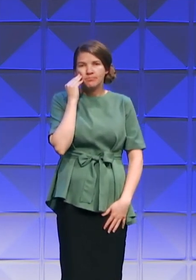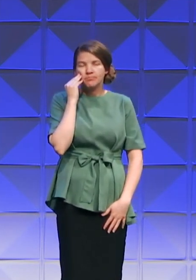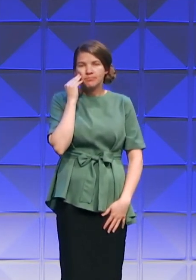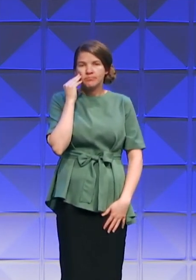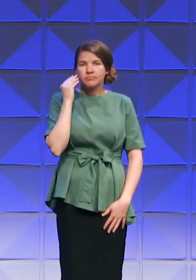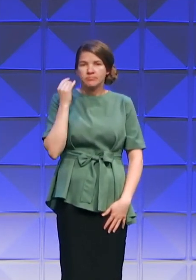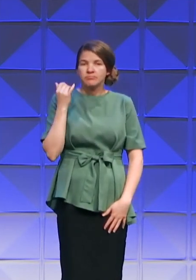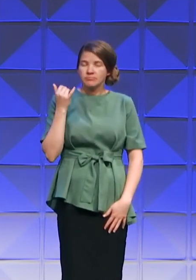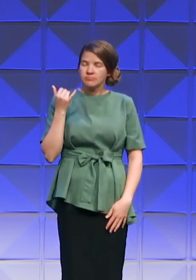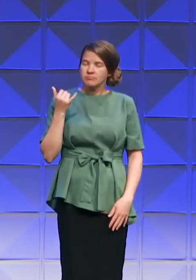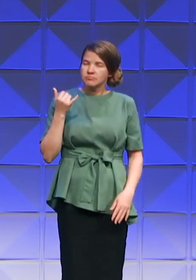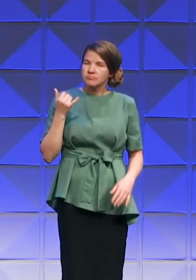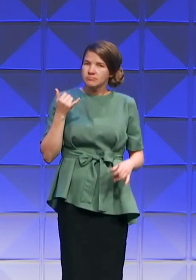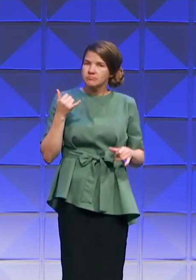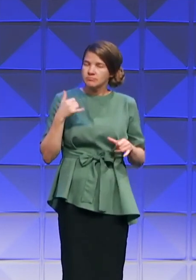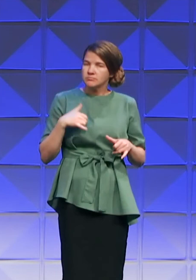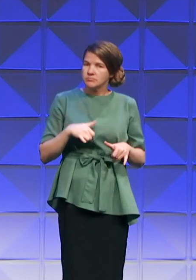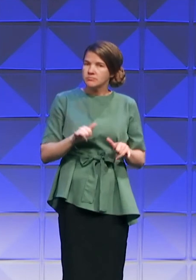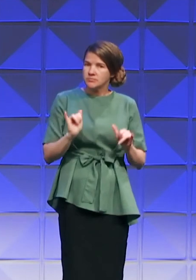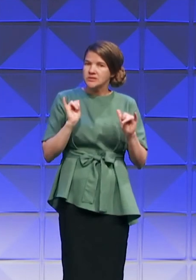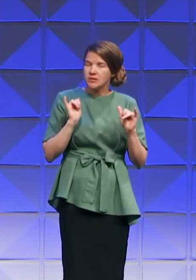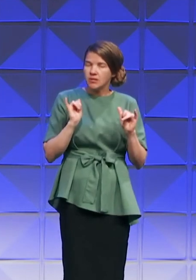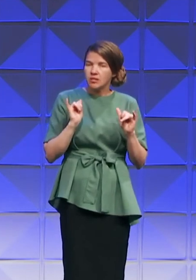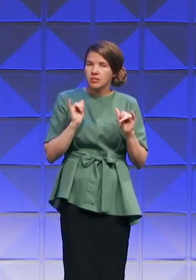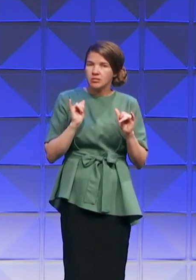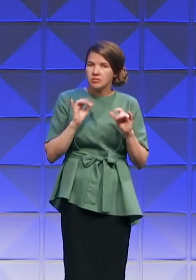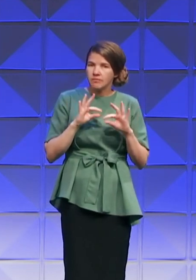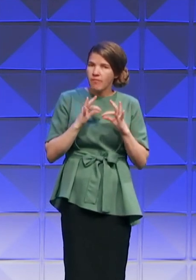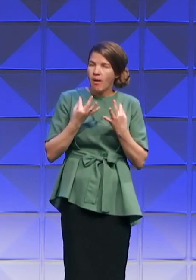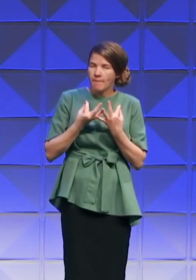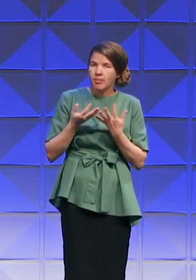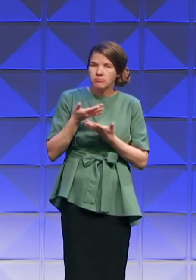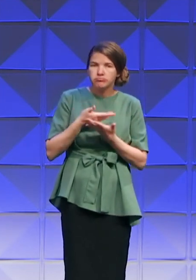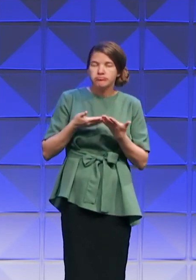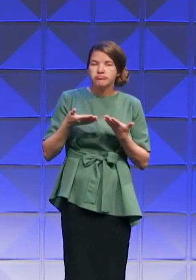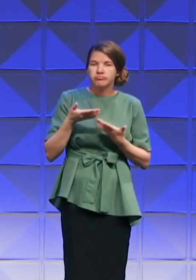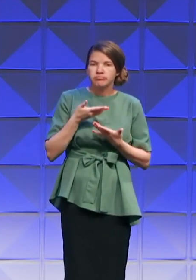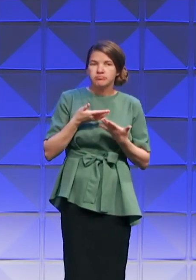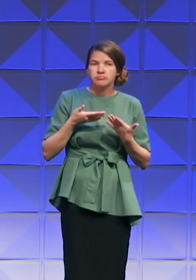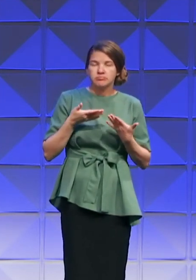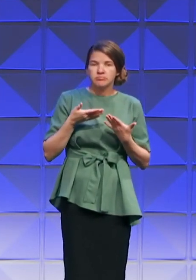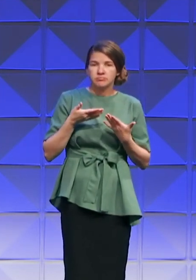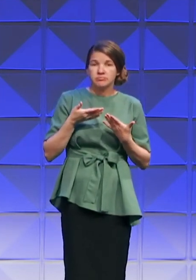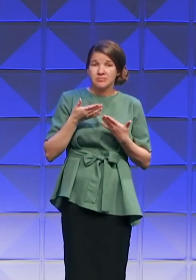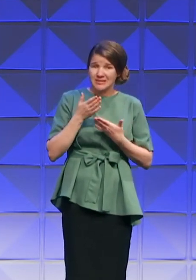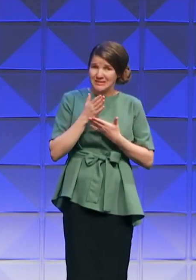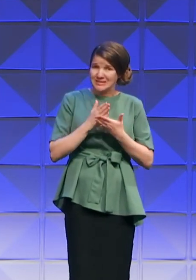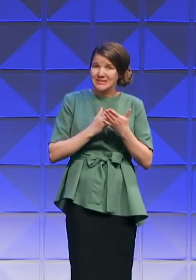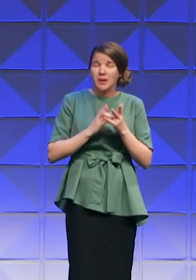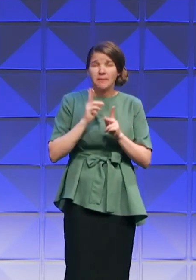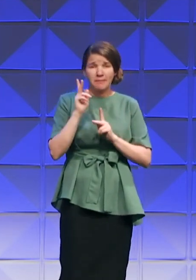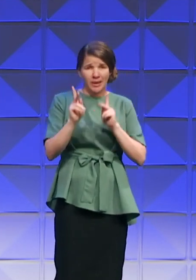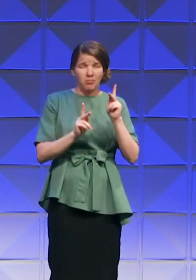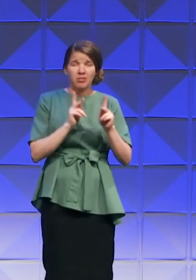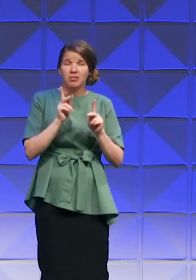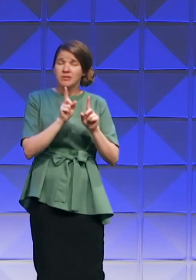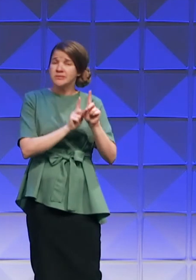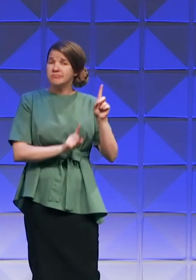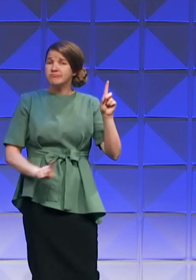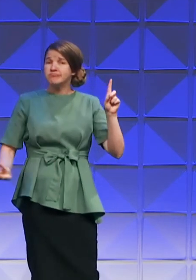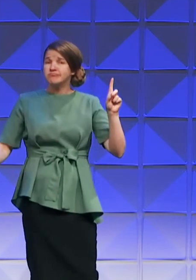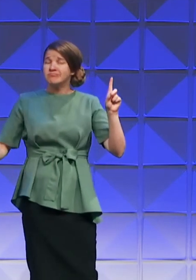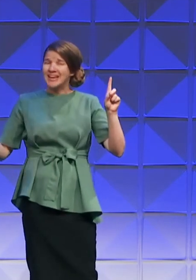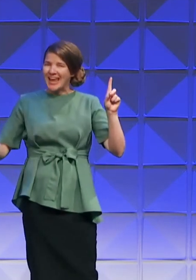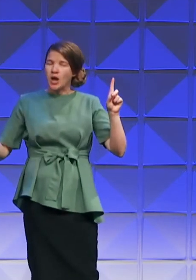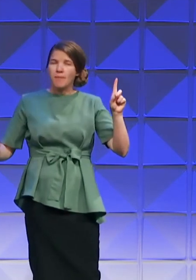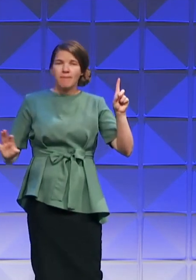family. We're still at home. Amen. There's some prodigals headed home. Not only are there